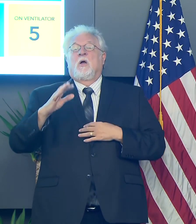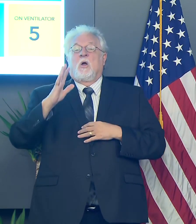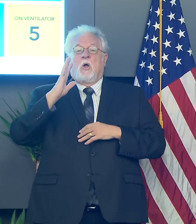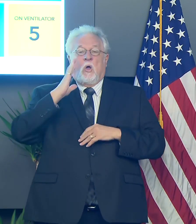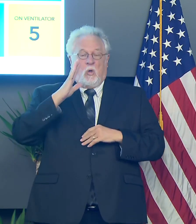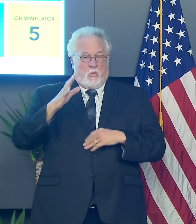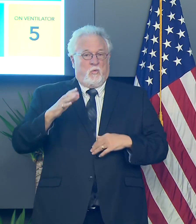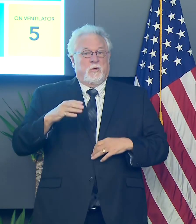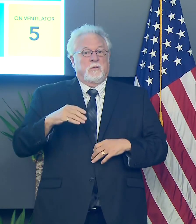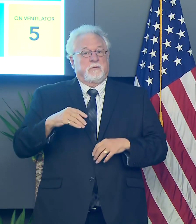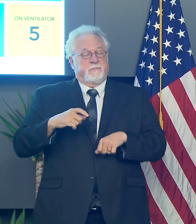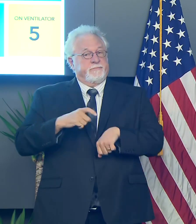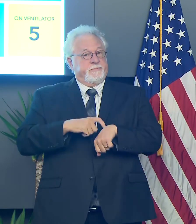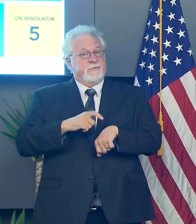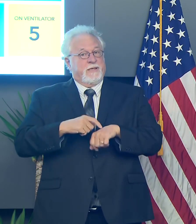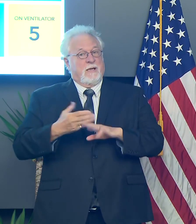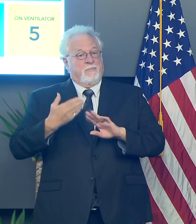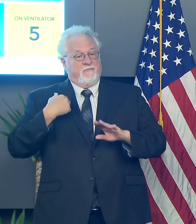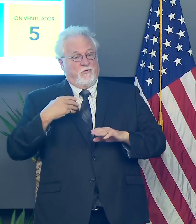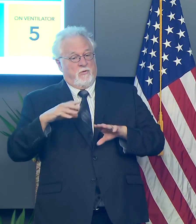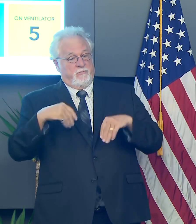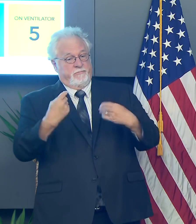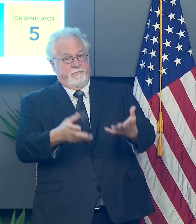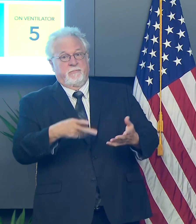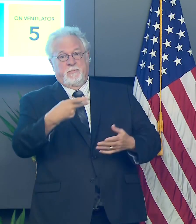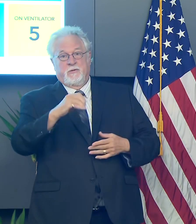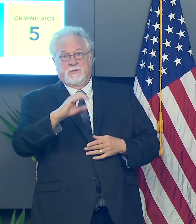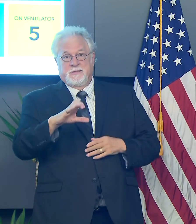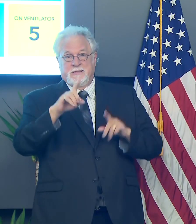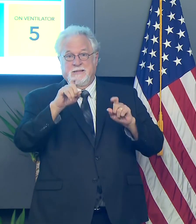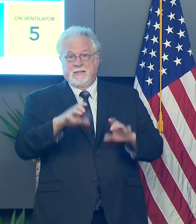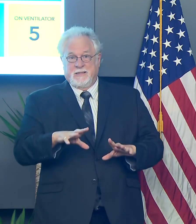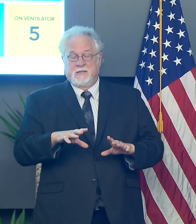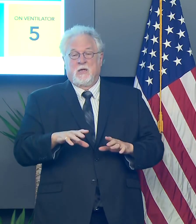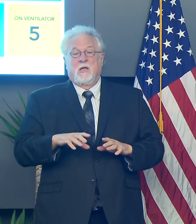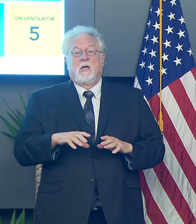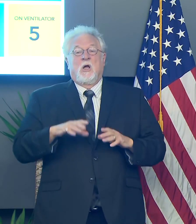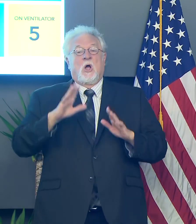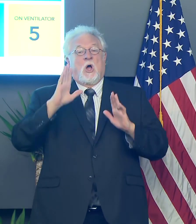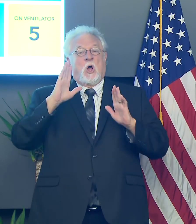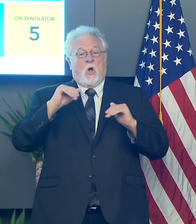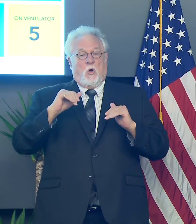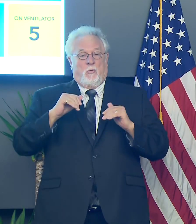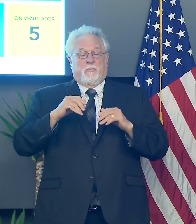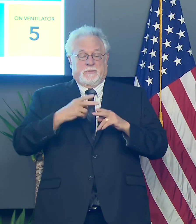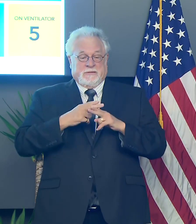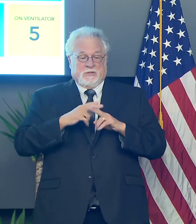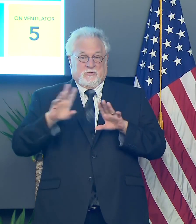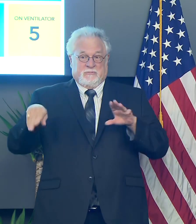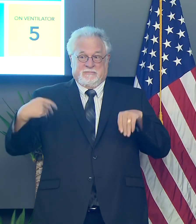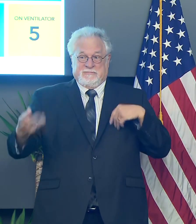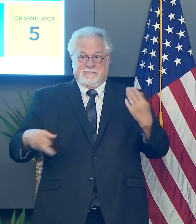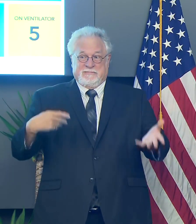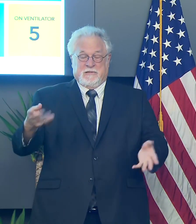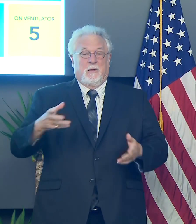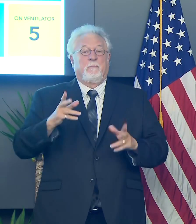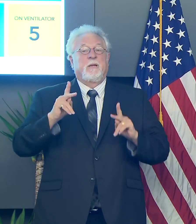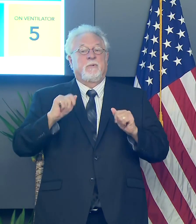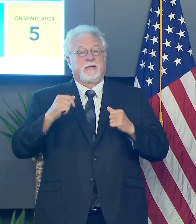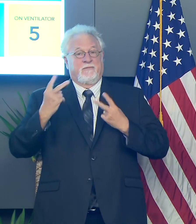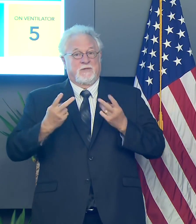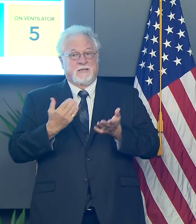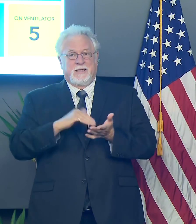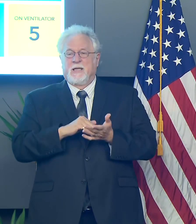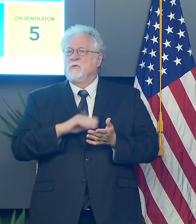point of care tests are available. So between now and then, and we hope it comes as soon as possible that people can start, uh, visiting again.